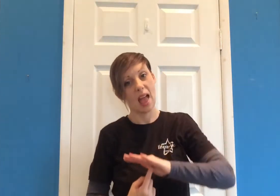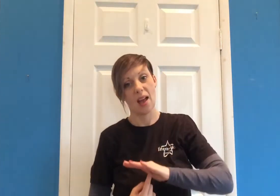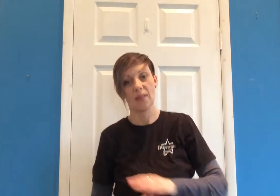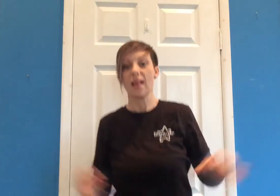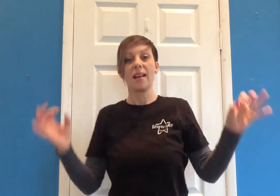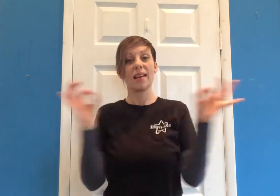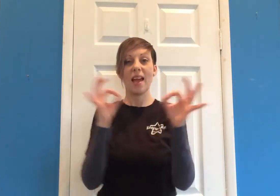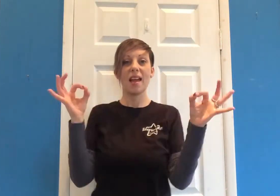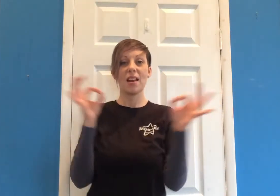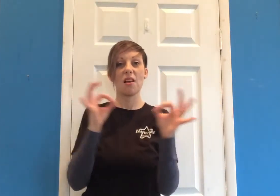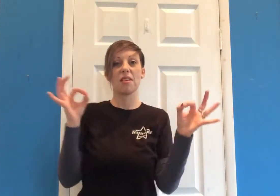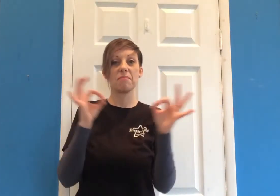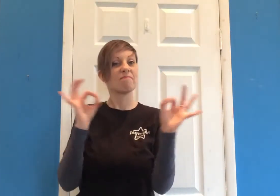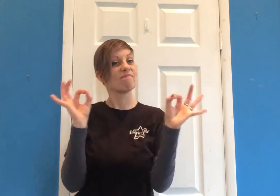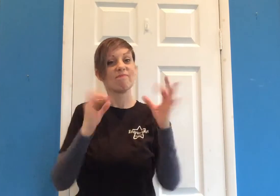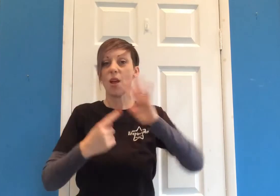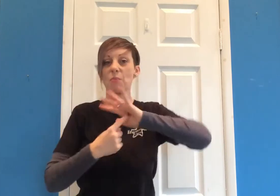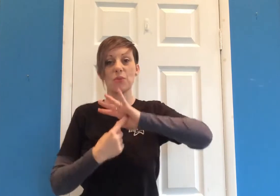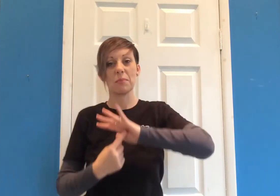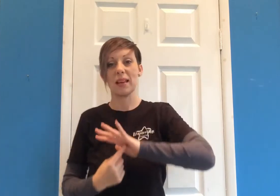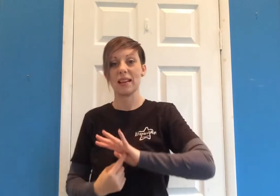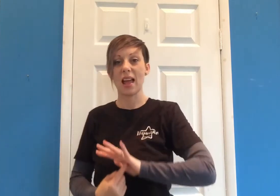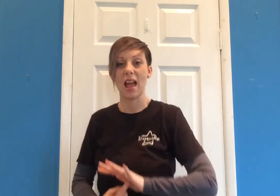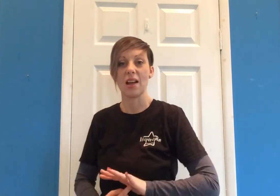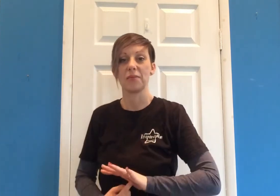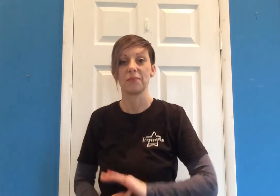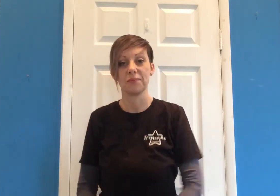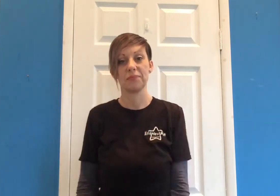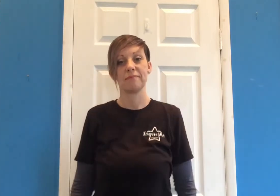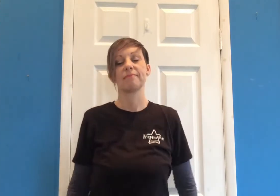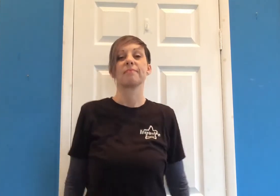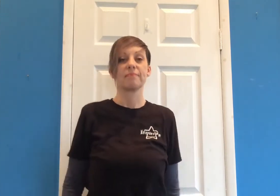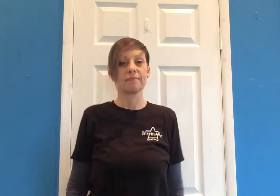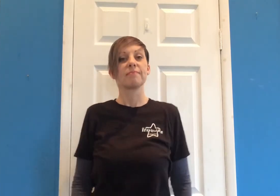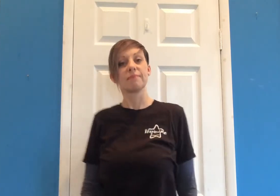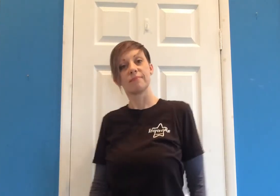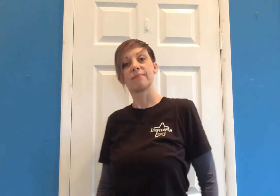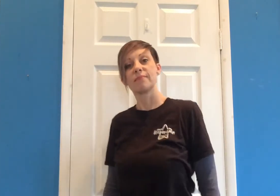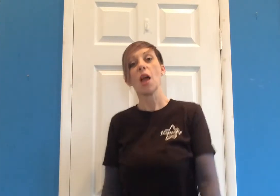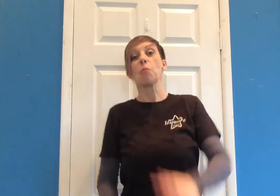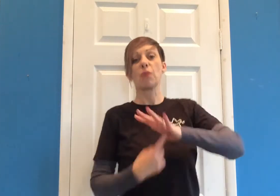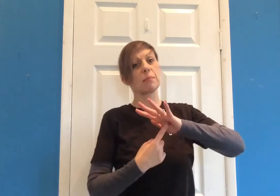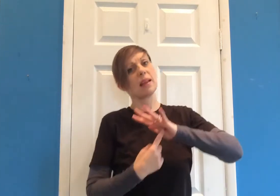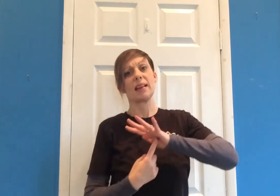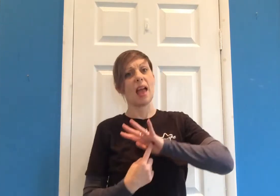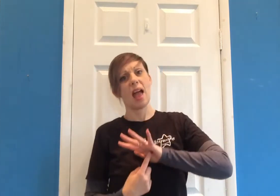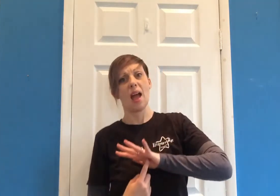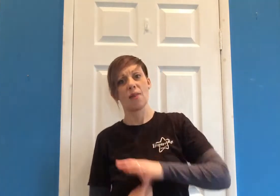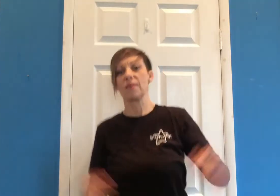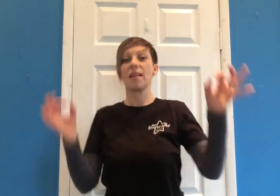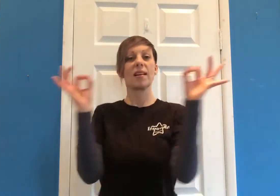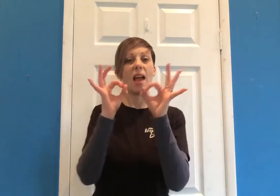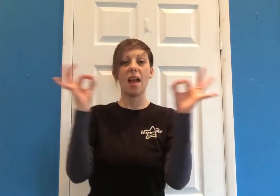news talking and that's bad news talking